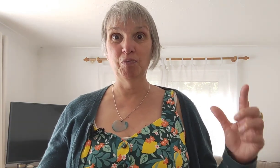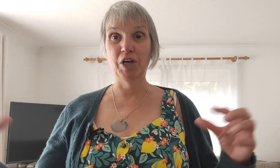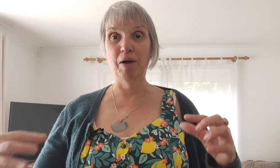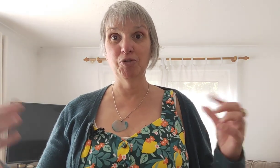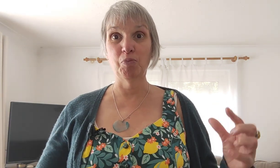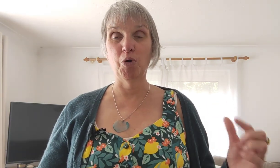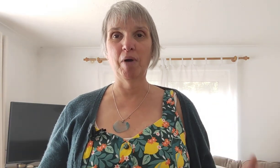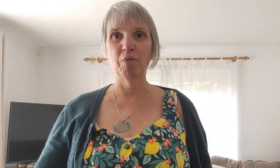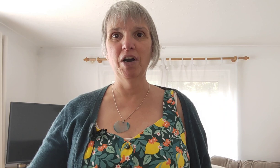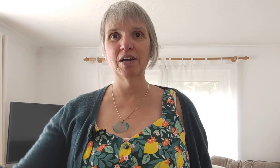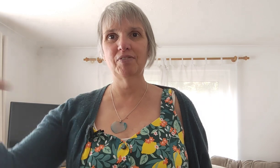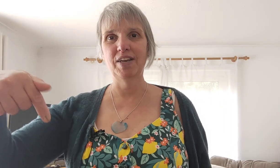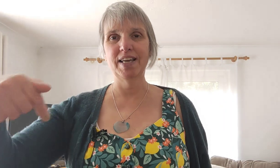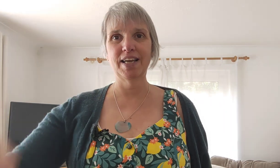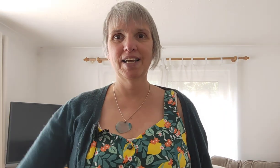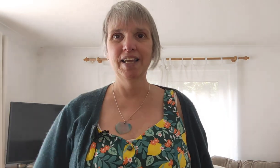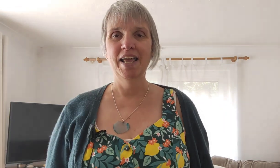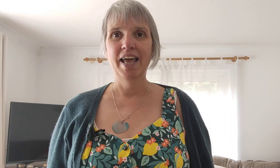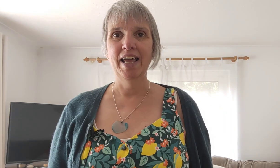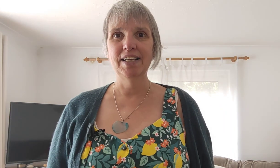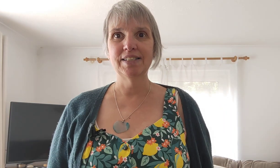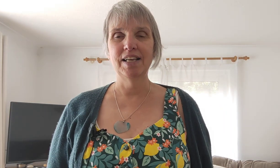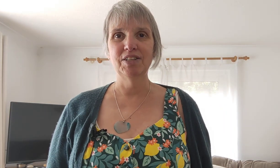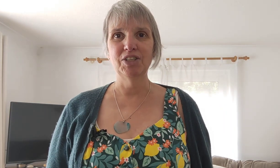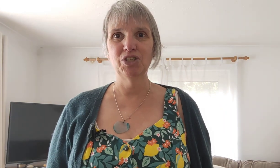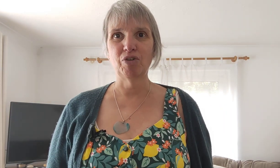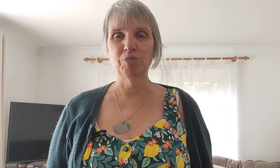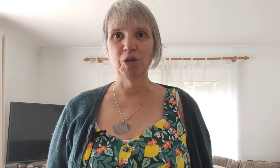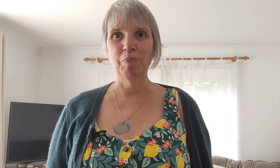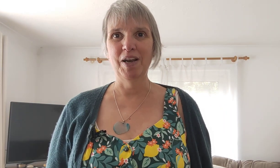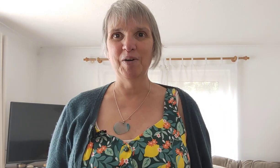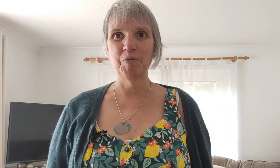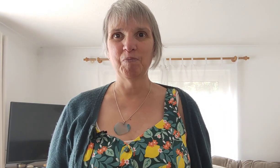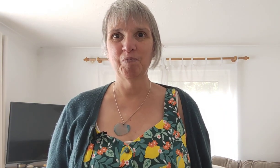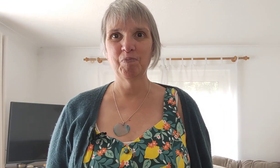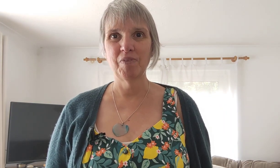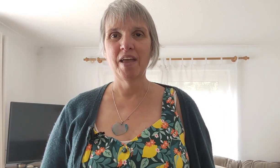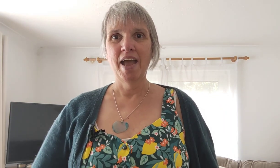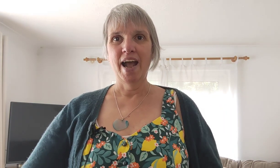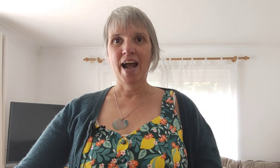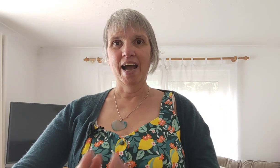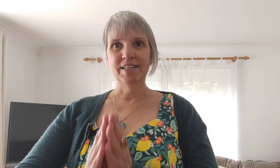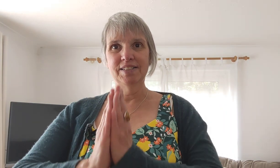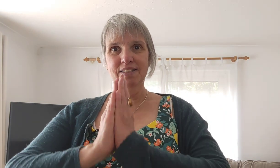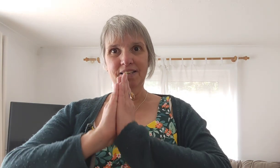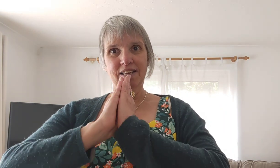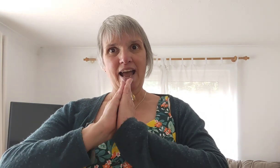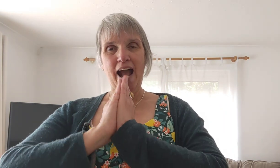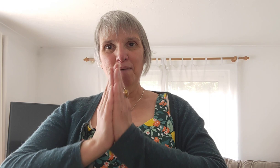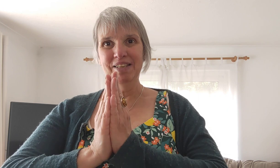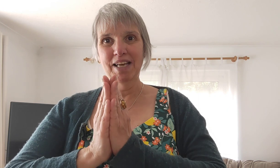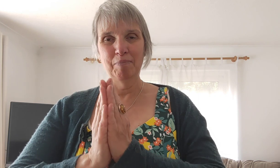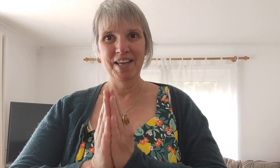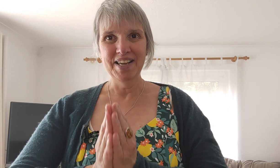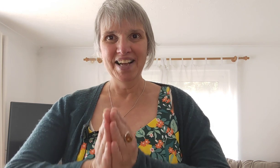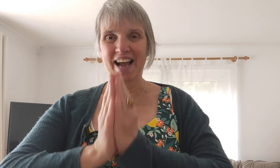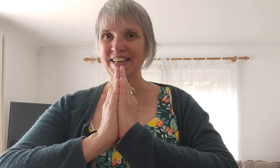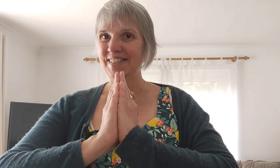support my work the link is in the description below and happy tapping and